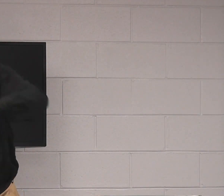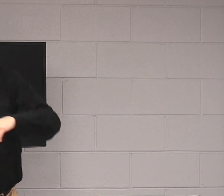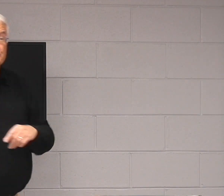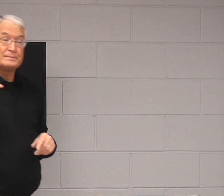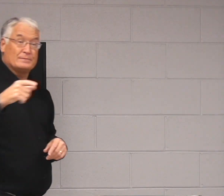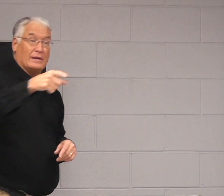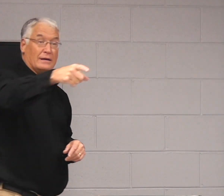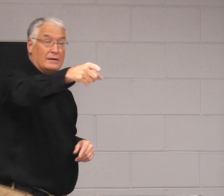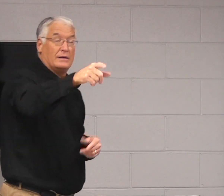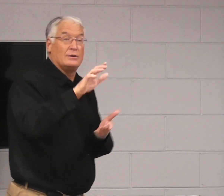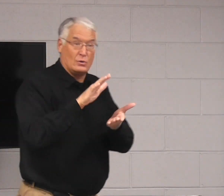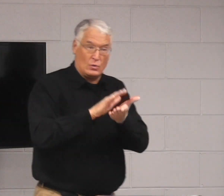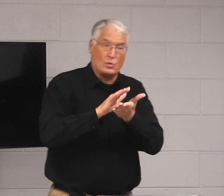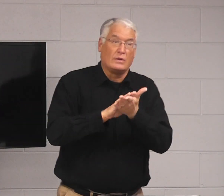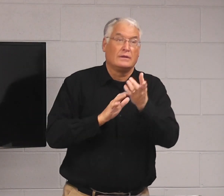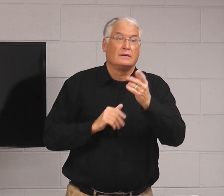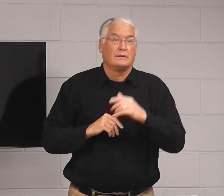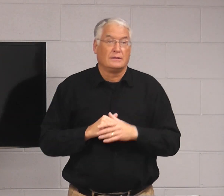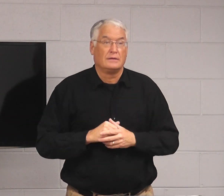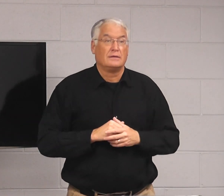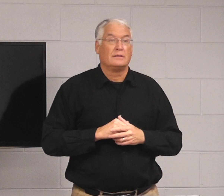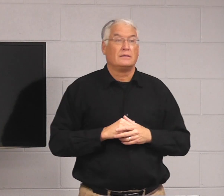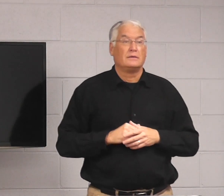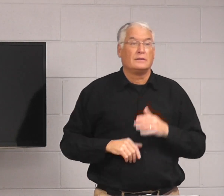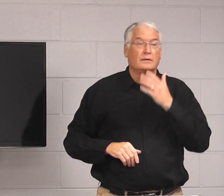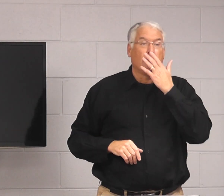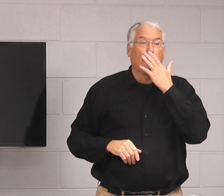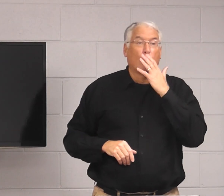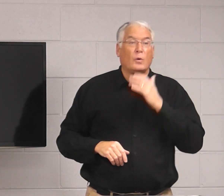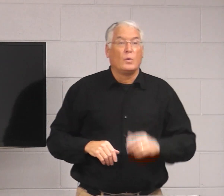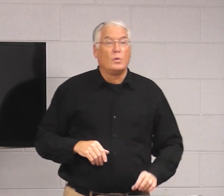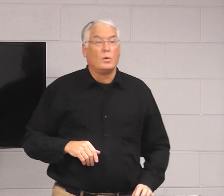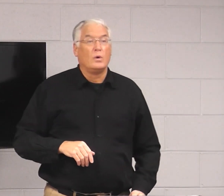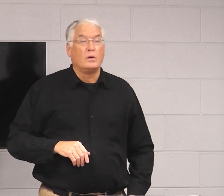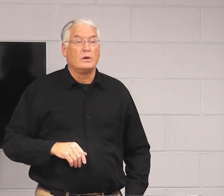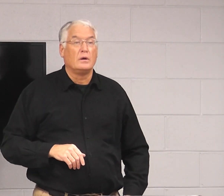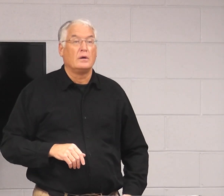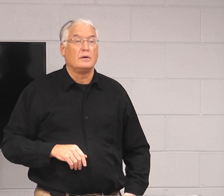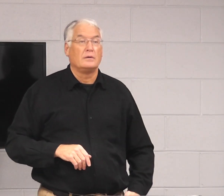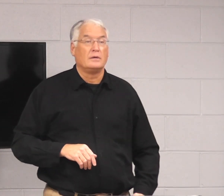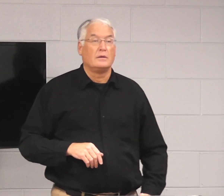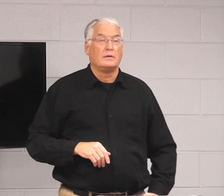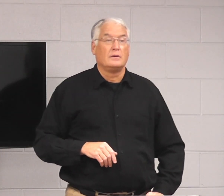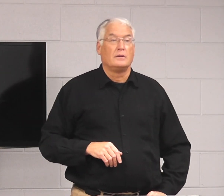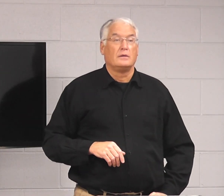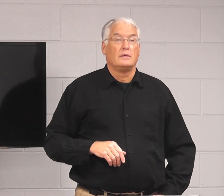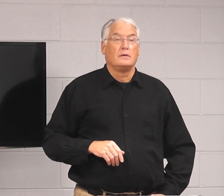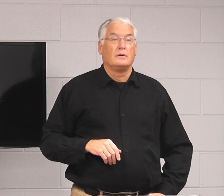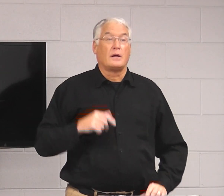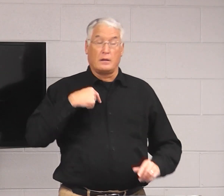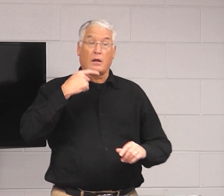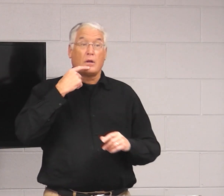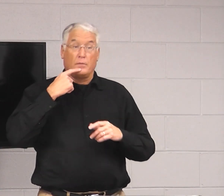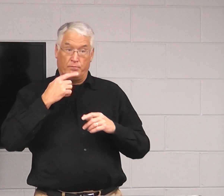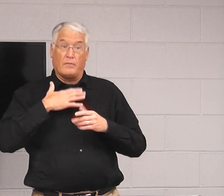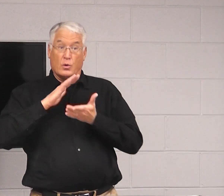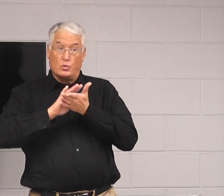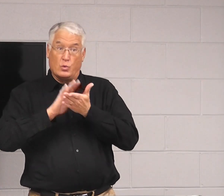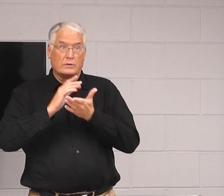At my school, sometimes the kids will say, Oh my God. And I say, Don't